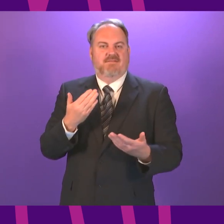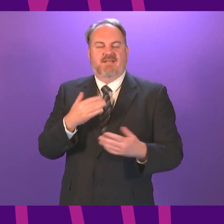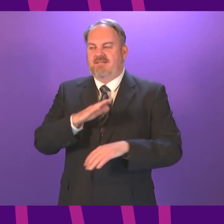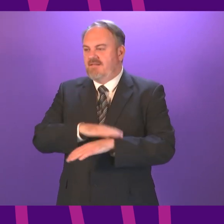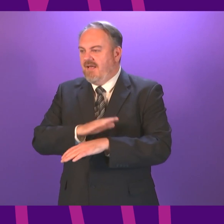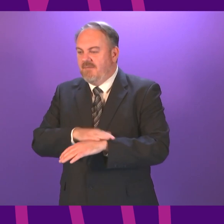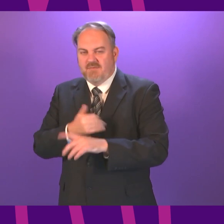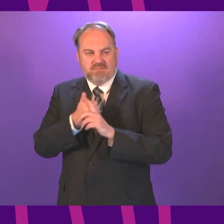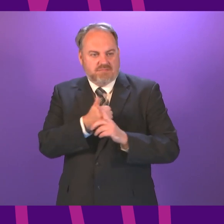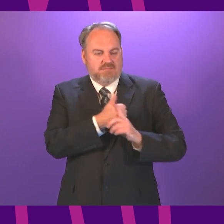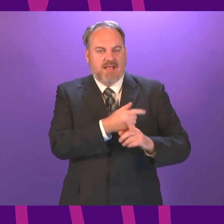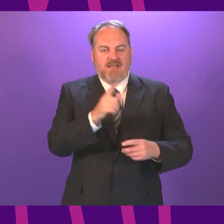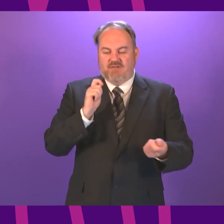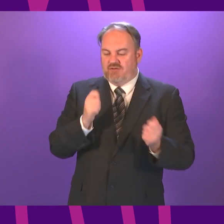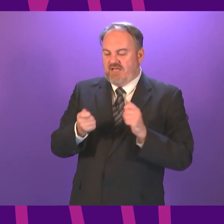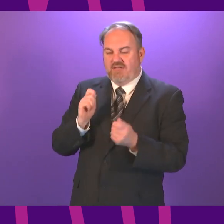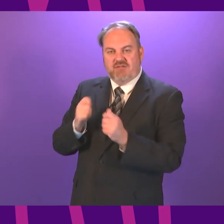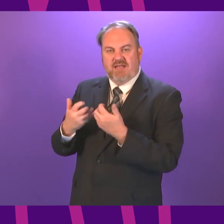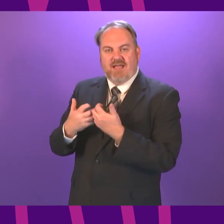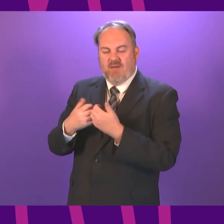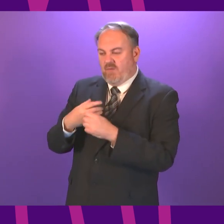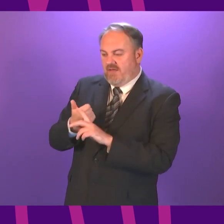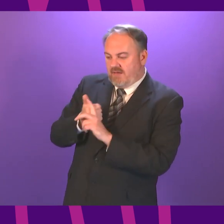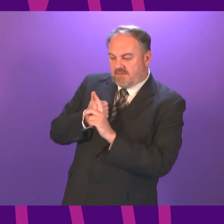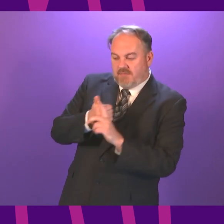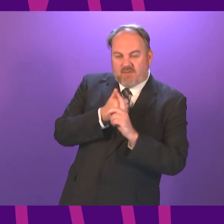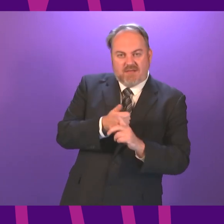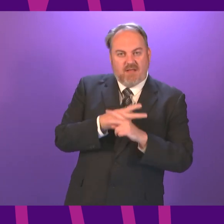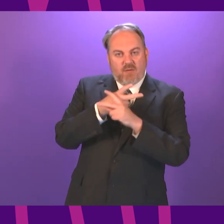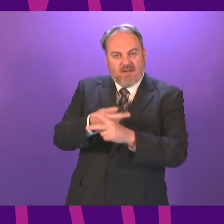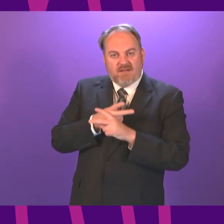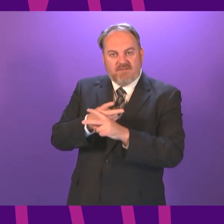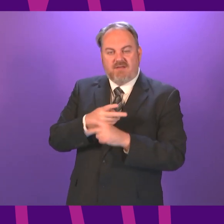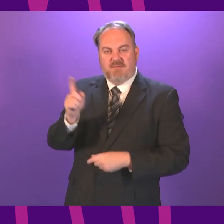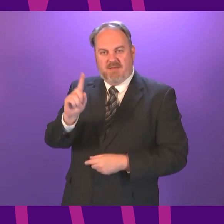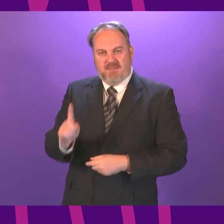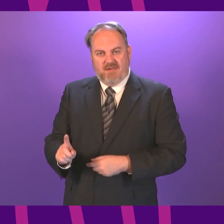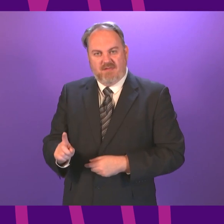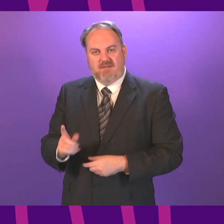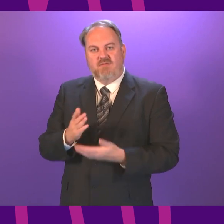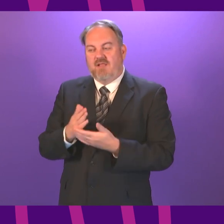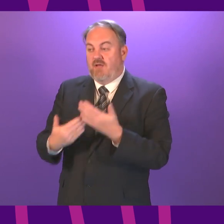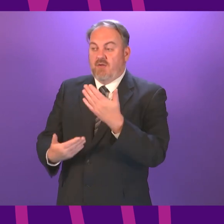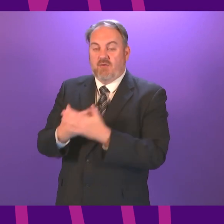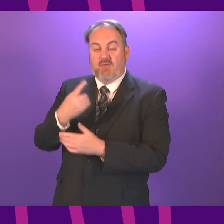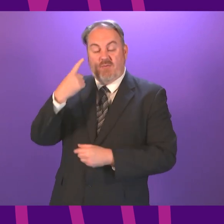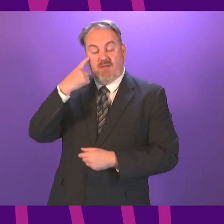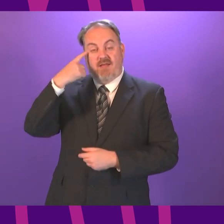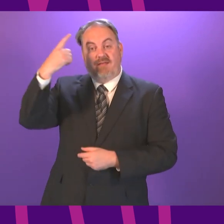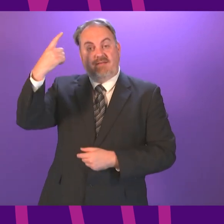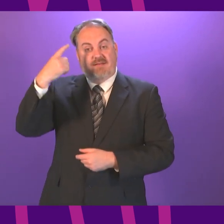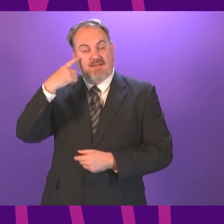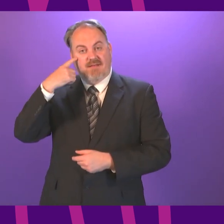redesigning pathways of care the Centre for Sustainable Delivery in the NHS a relatively new innovation will be key to some